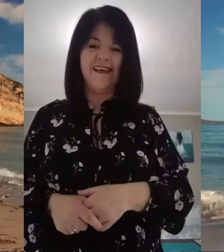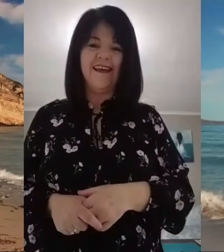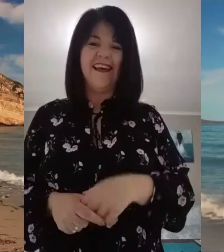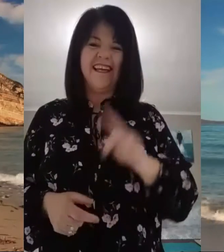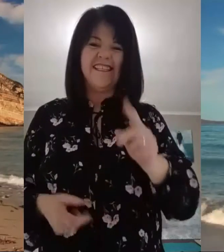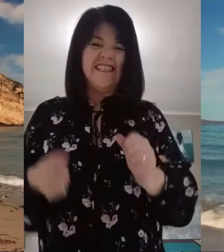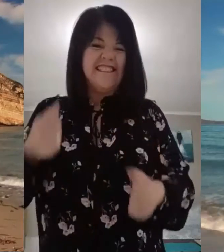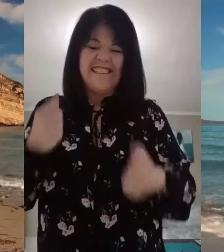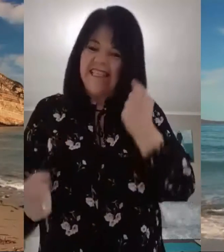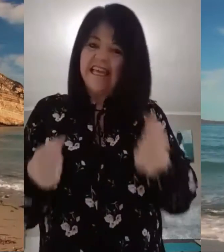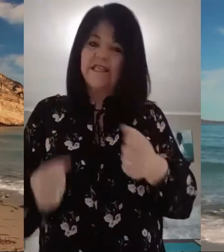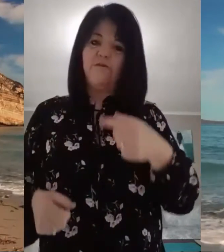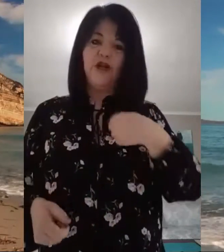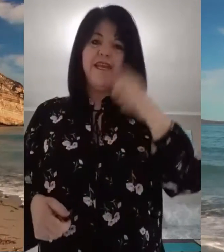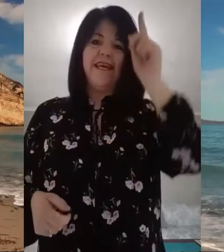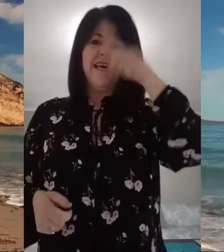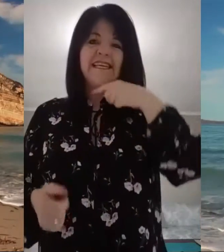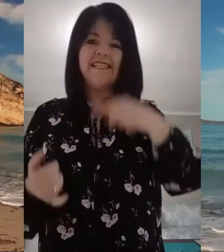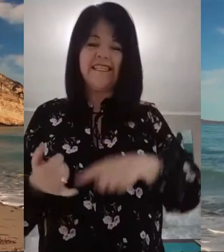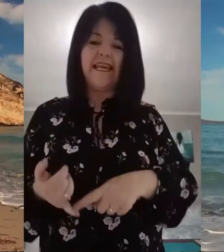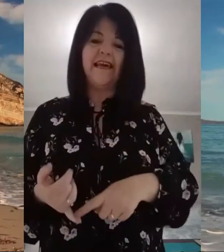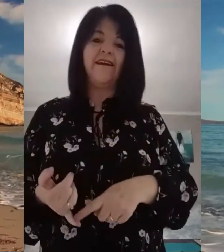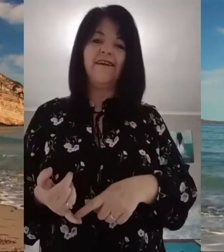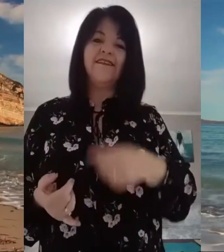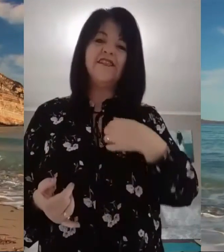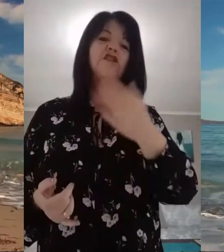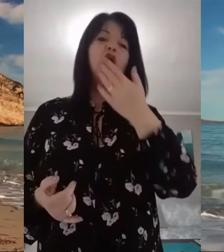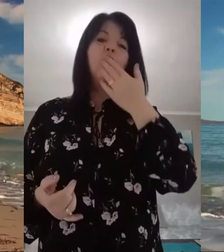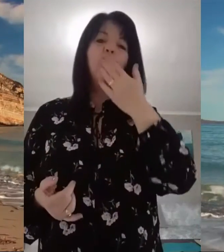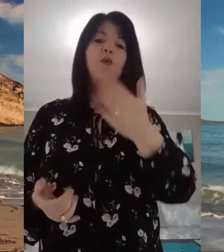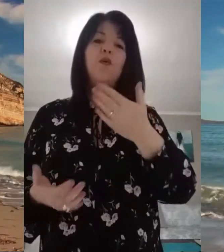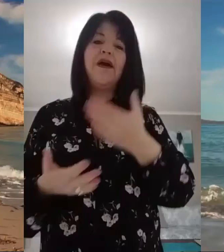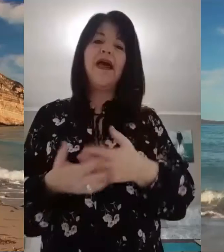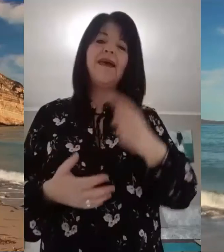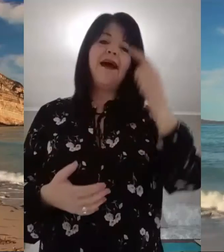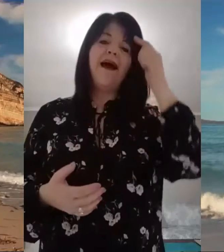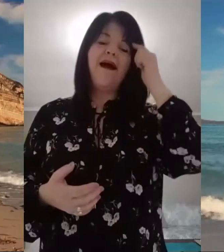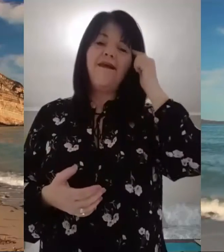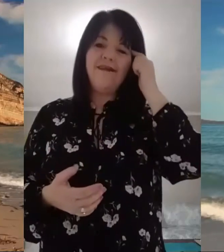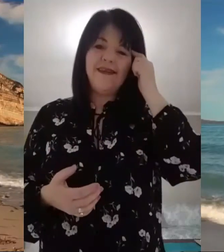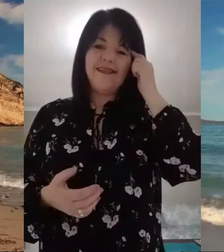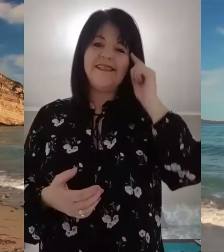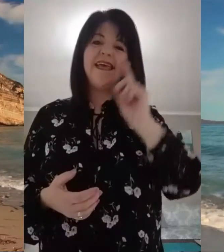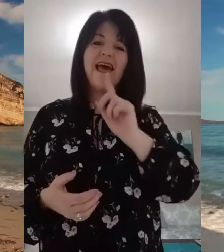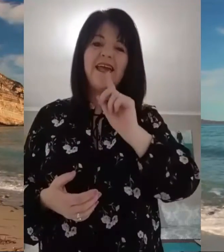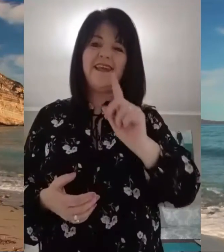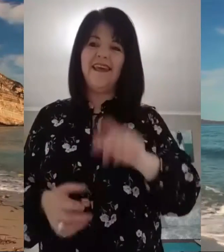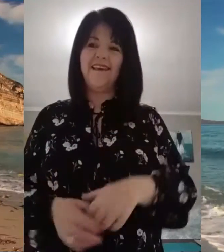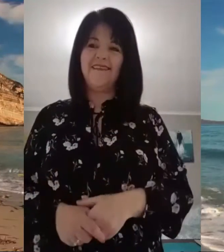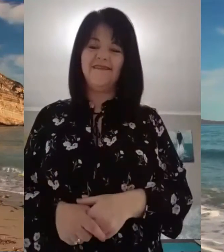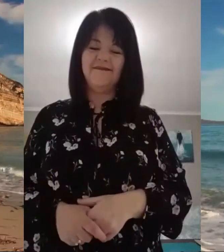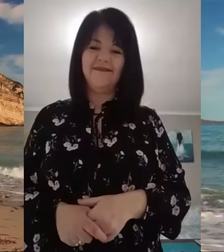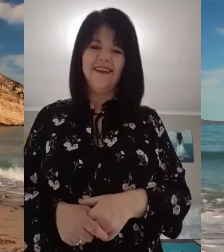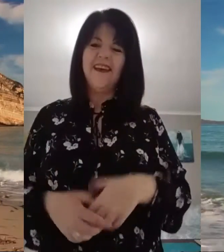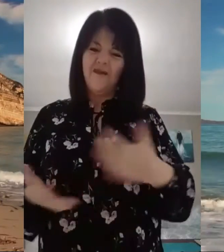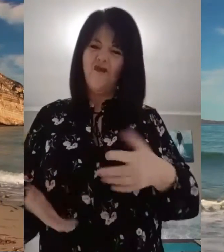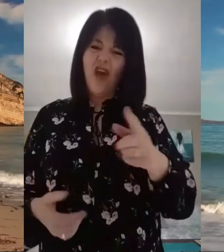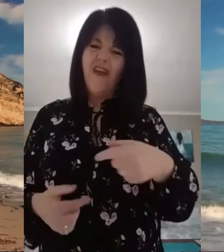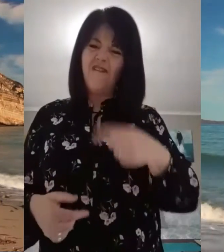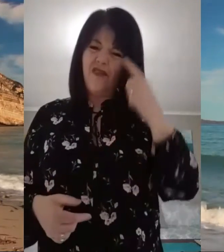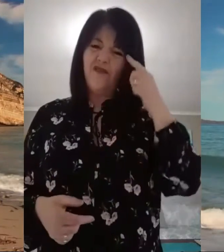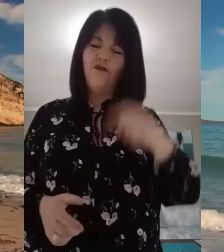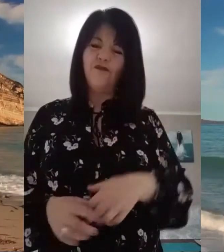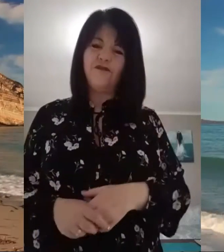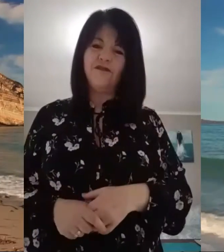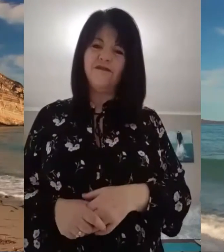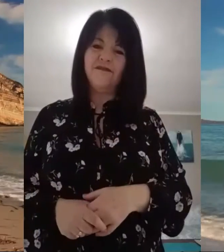It's desperately sick. Who can understand it? Have